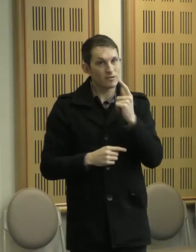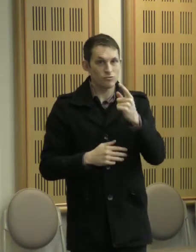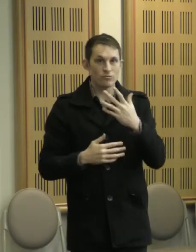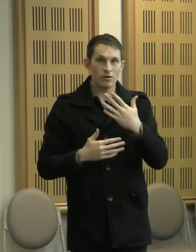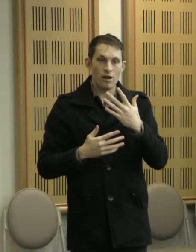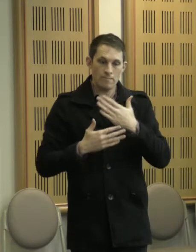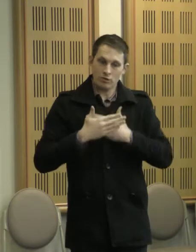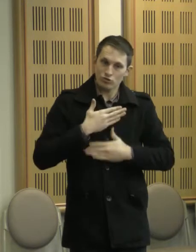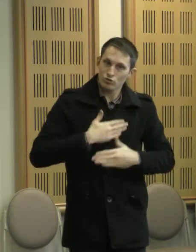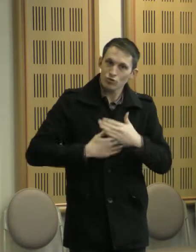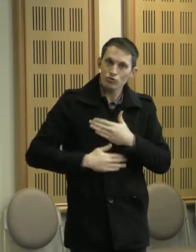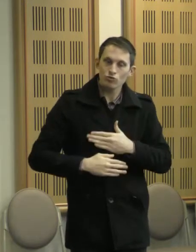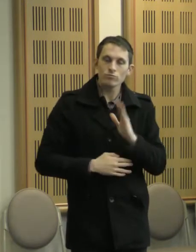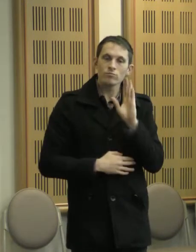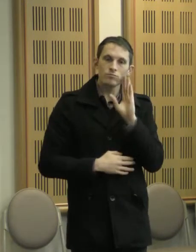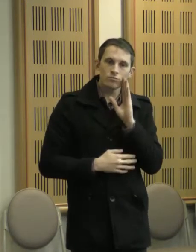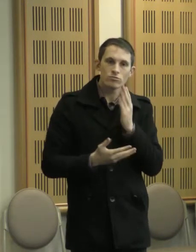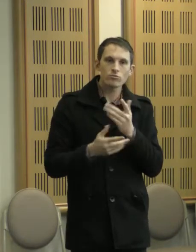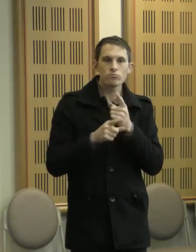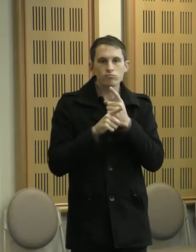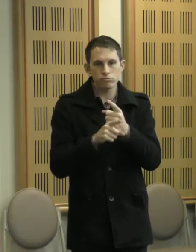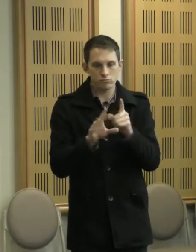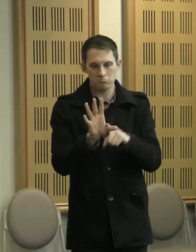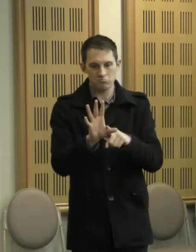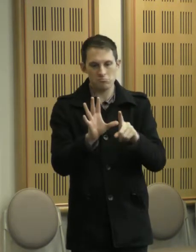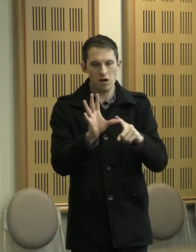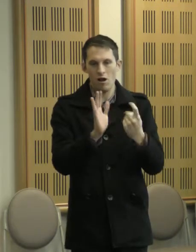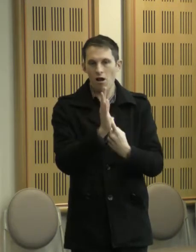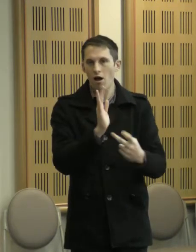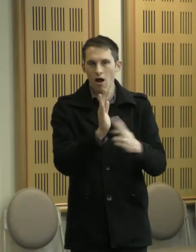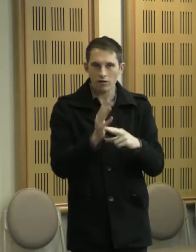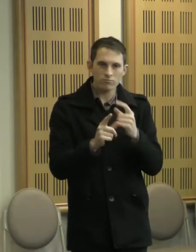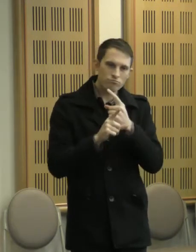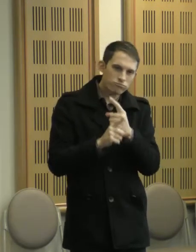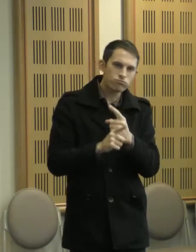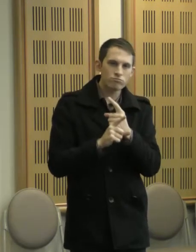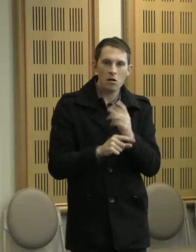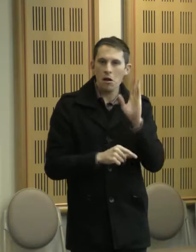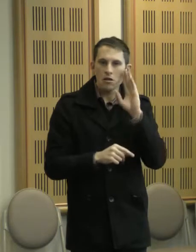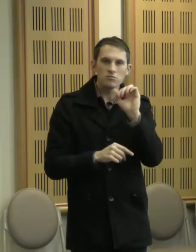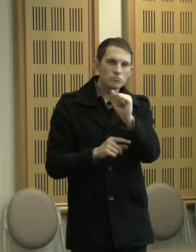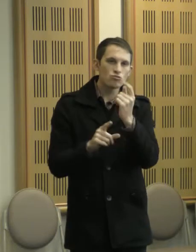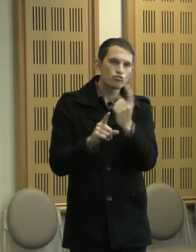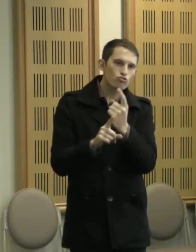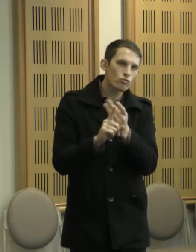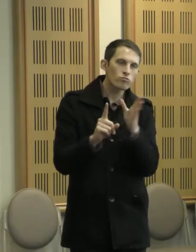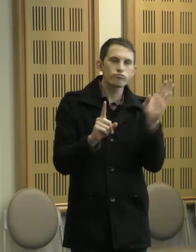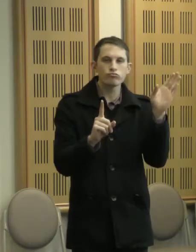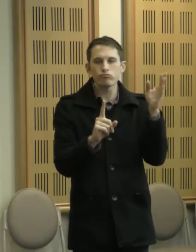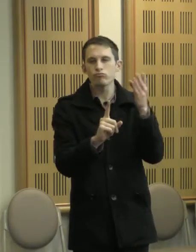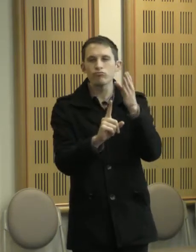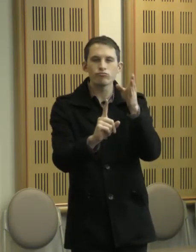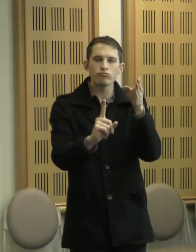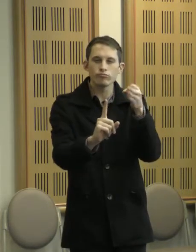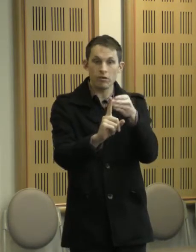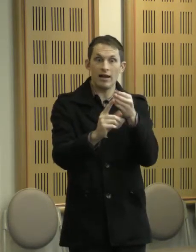listen, yarn, talk about whatever people want to talk about. It helps to engage in an activity while